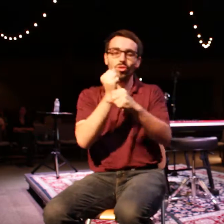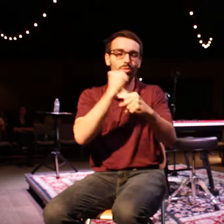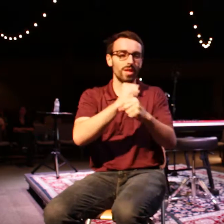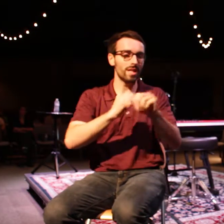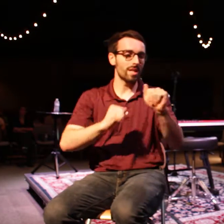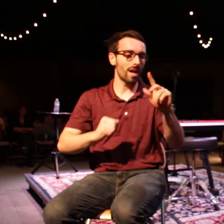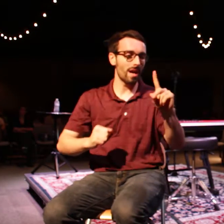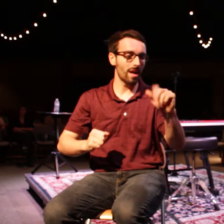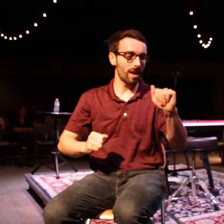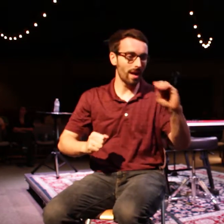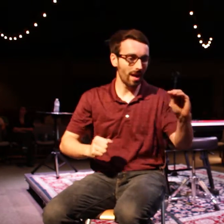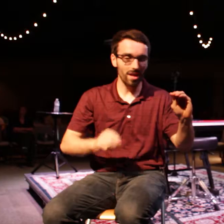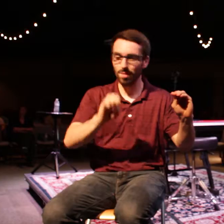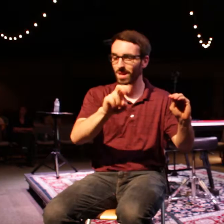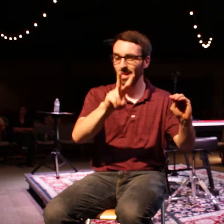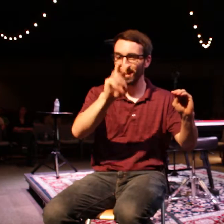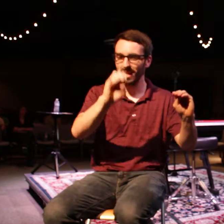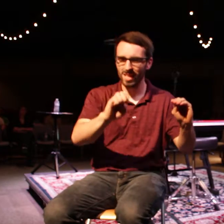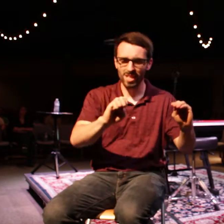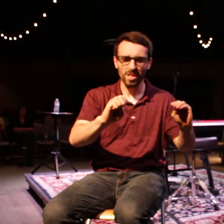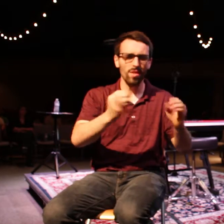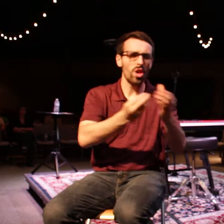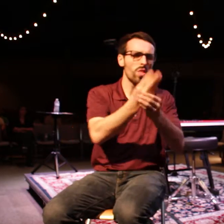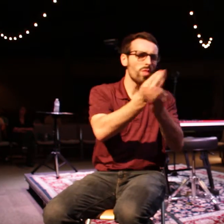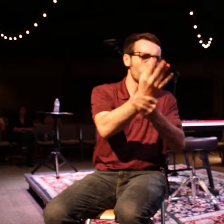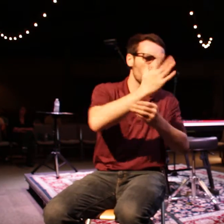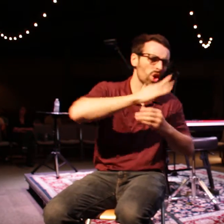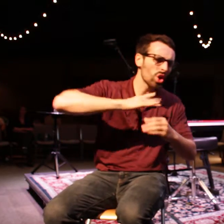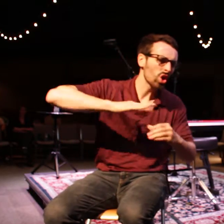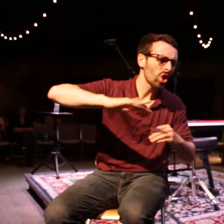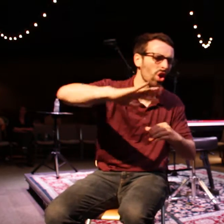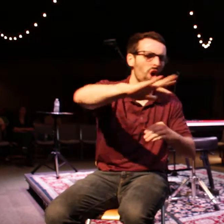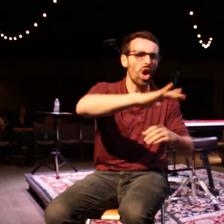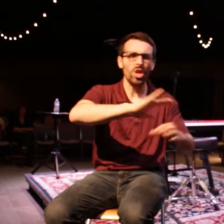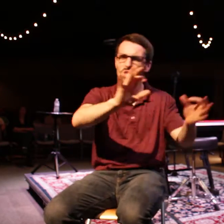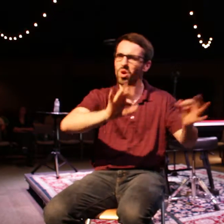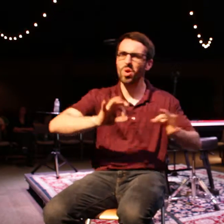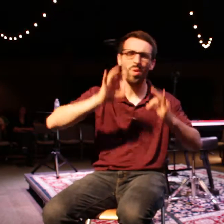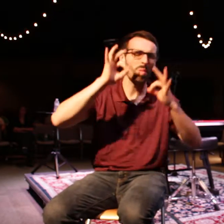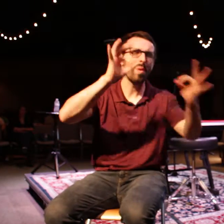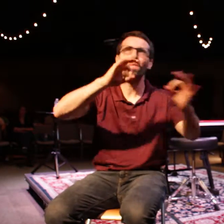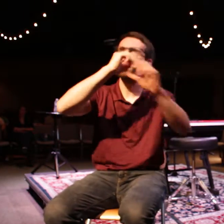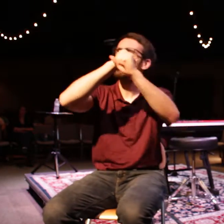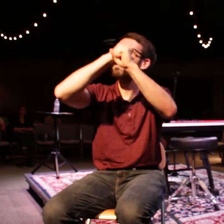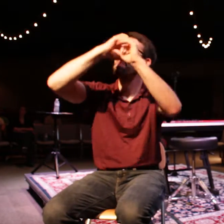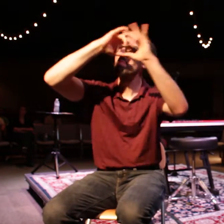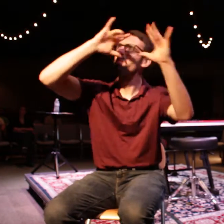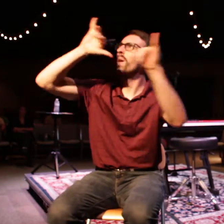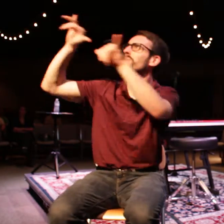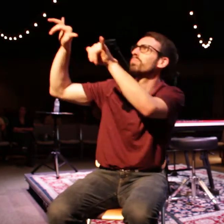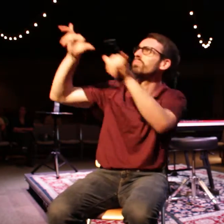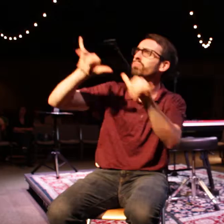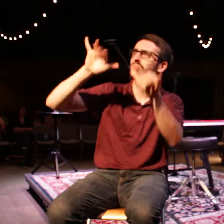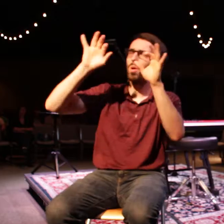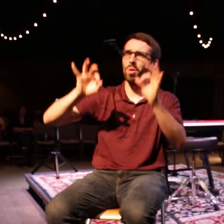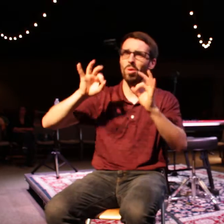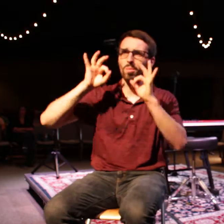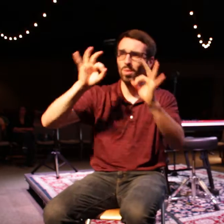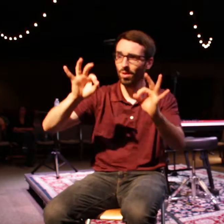Eden, and everything is the way God imagined it to be. And everything in creation is good. And what it says is that Adam has work, man has work